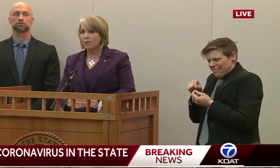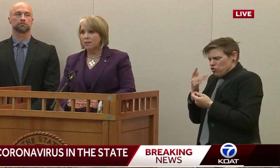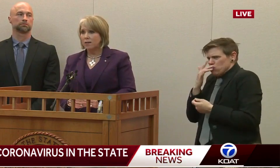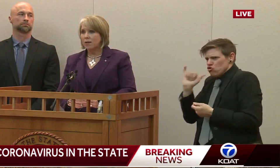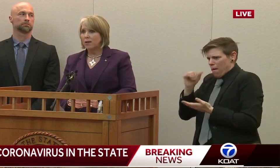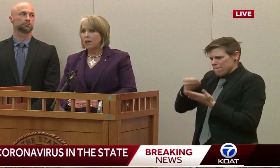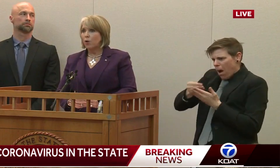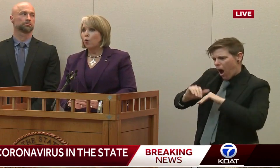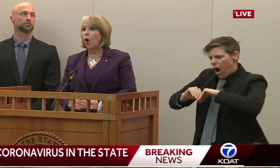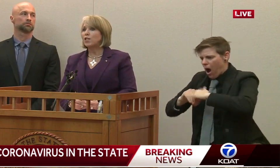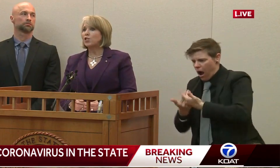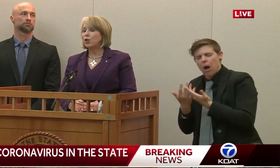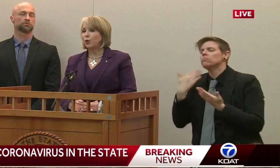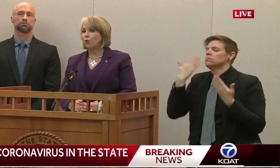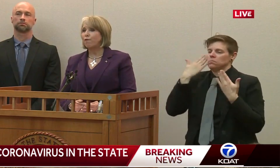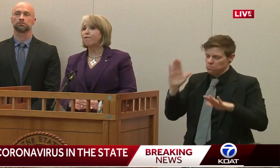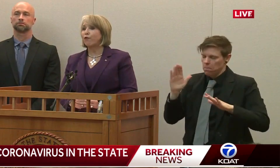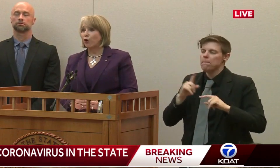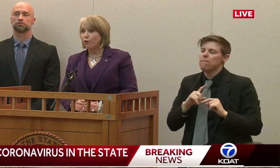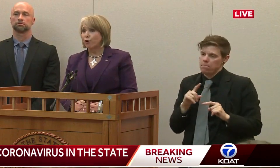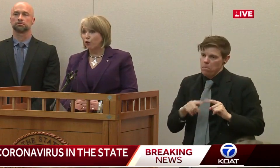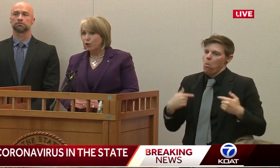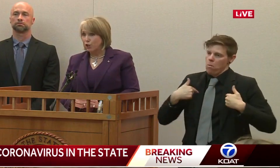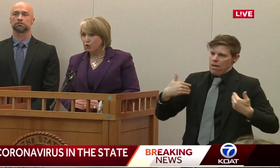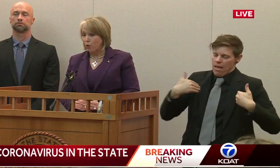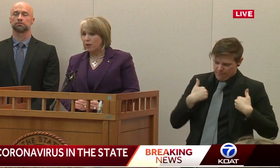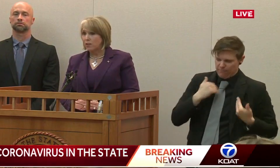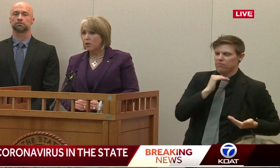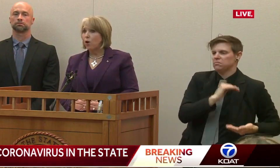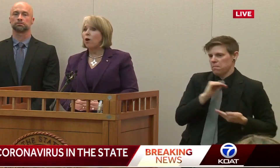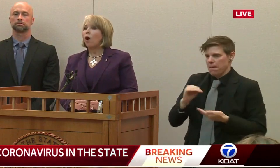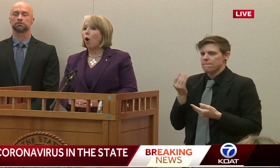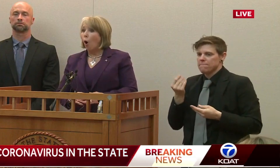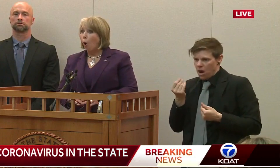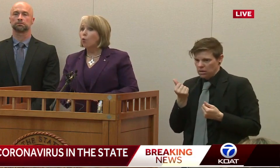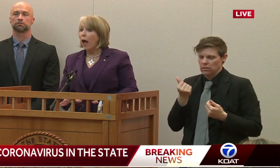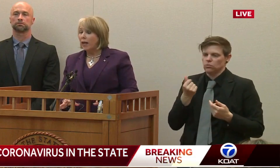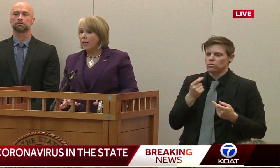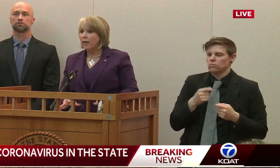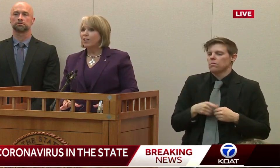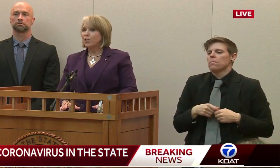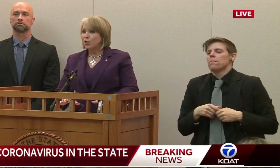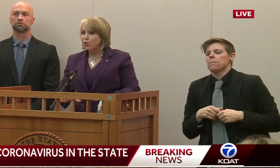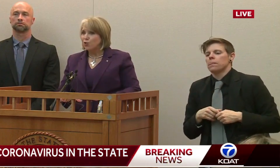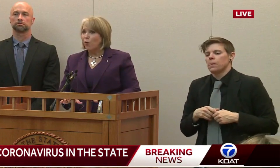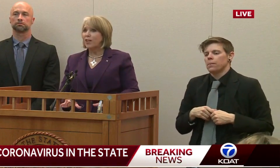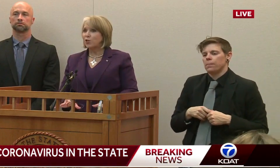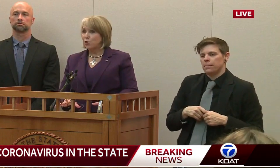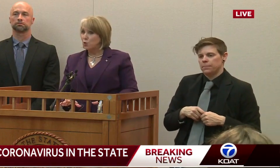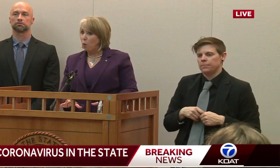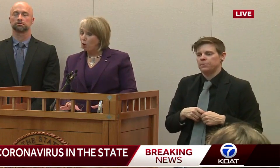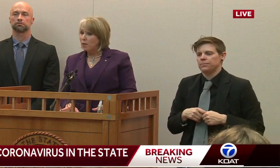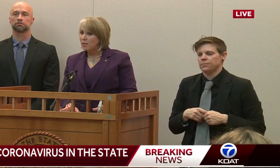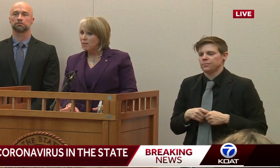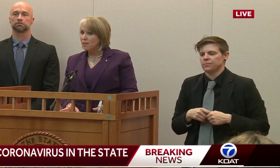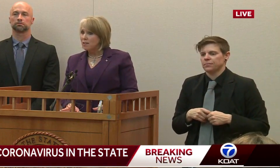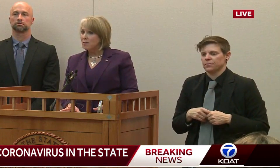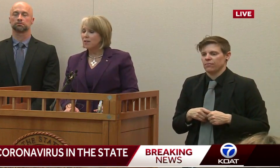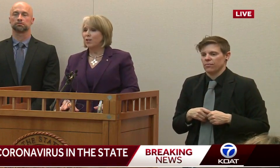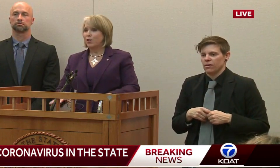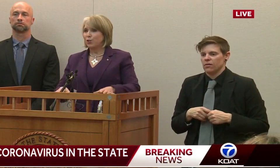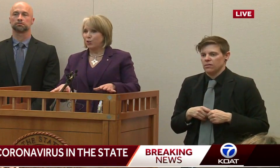not want to further distress already distressed small